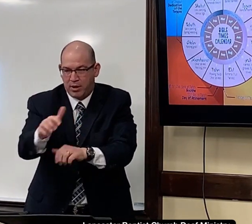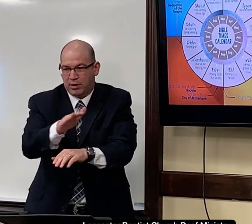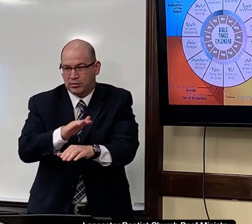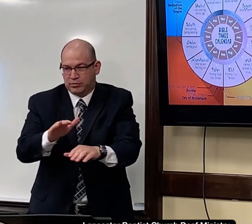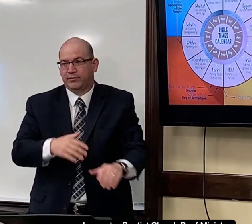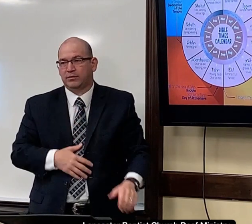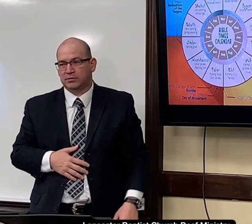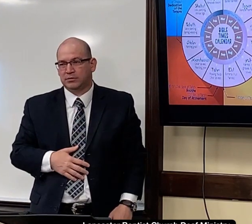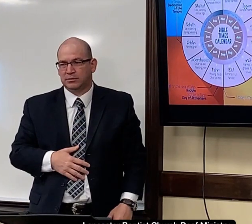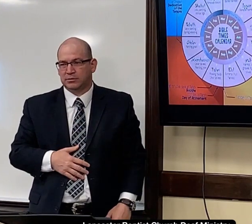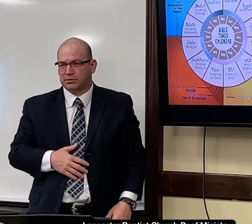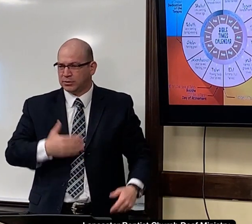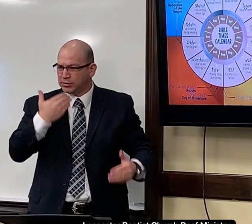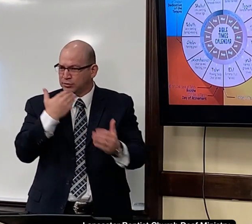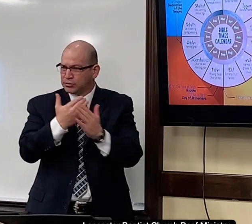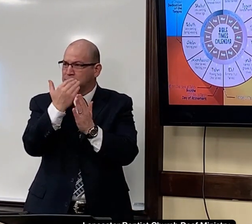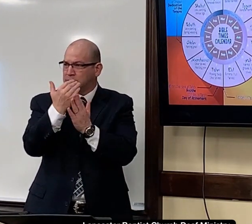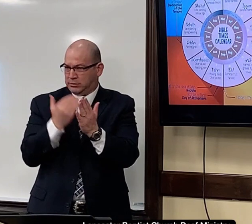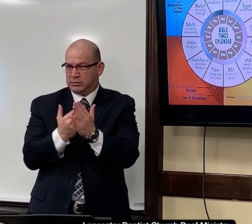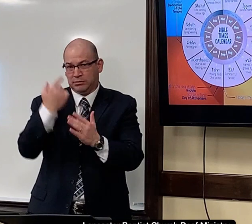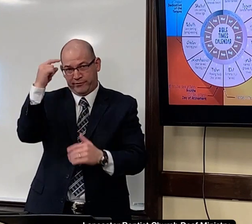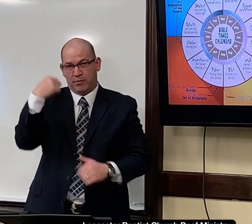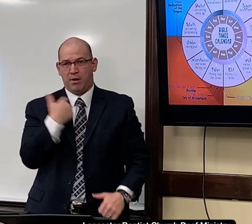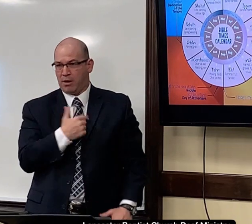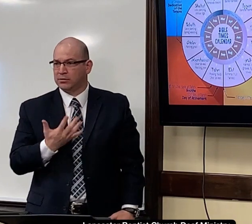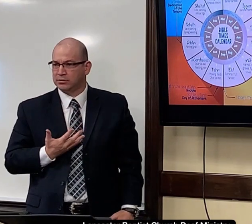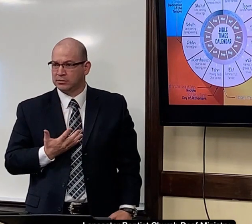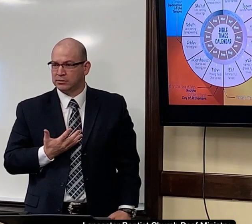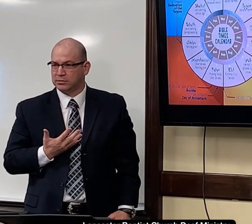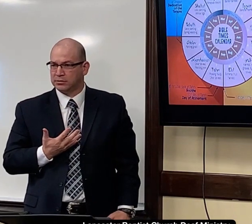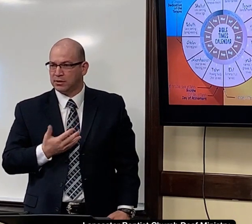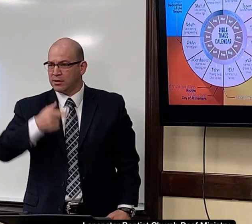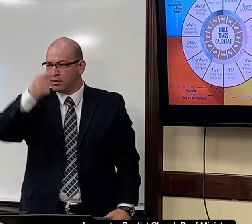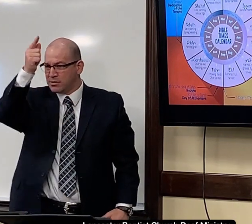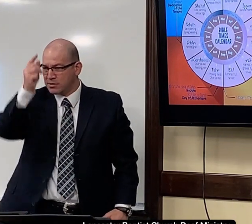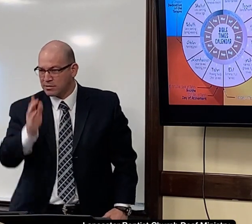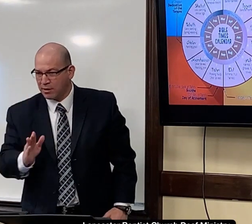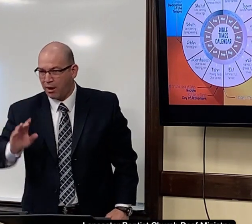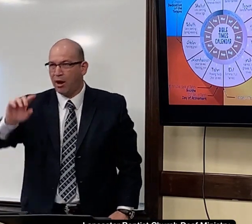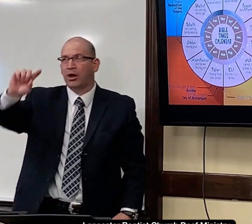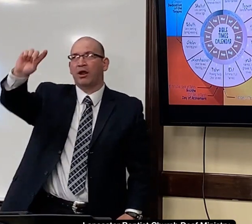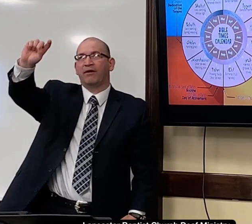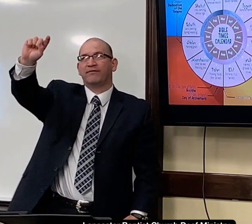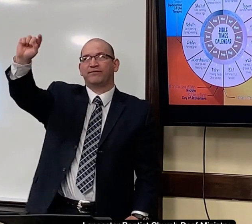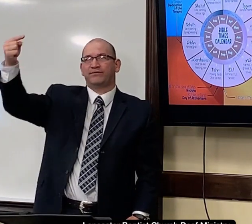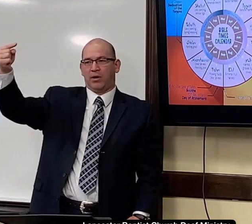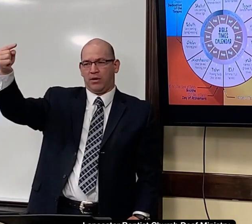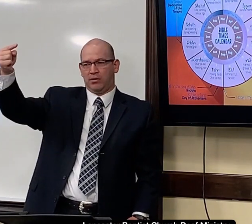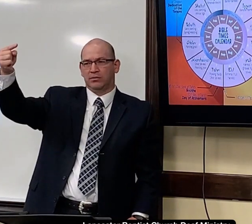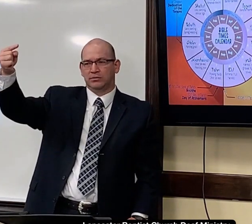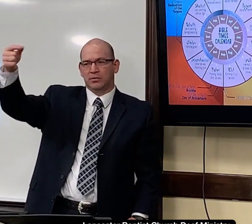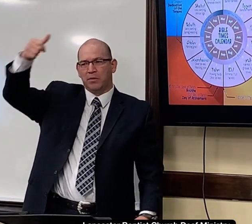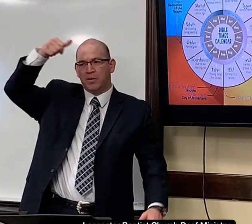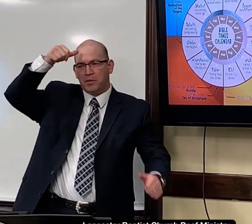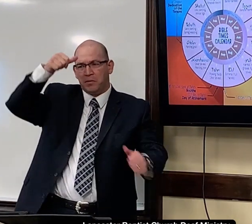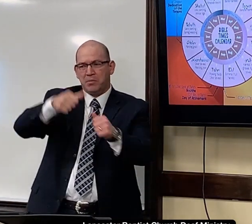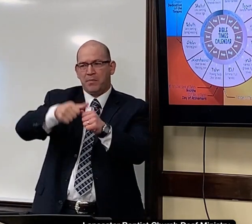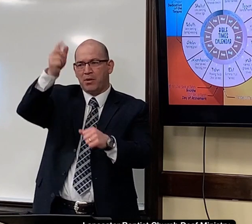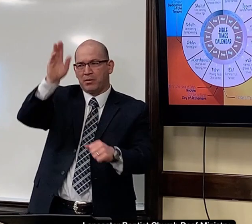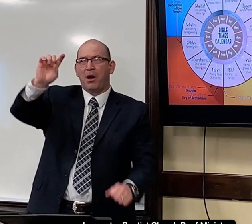for the rest of the year. This is a good lesson for us to put God first, to